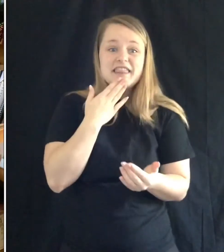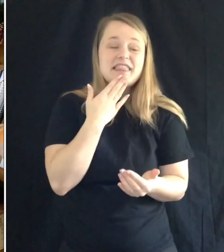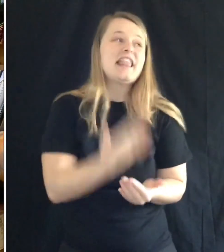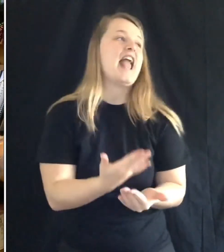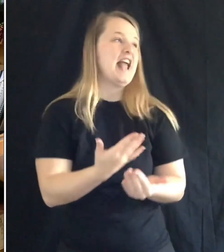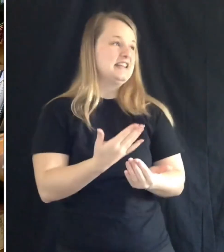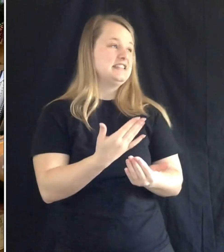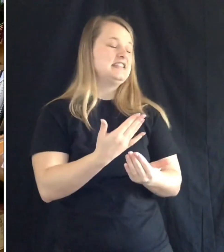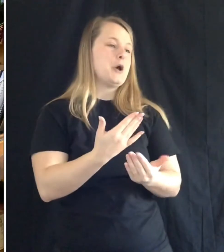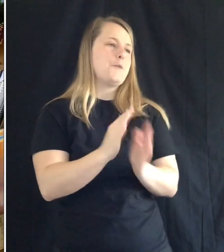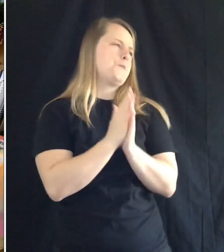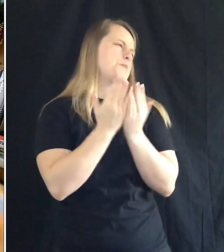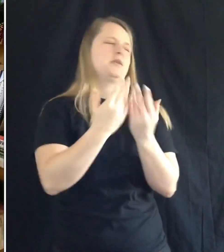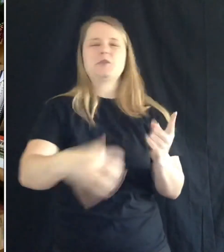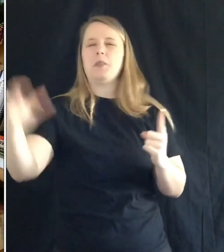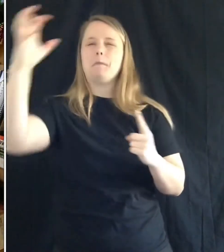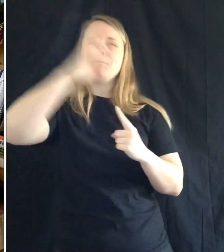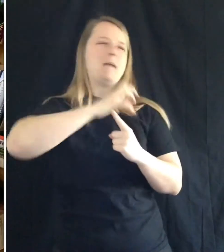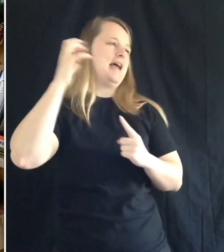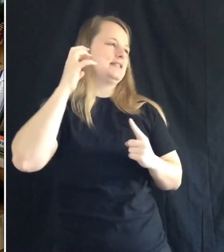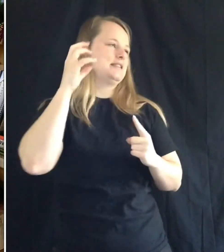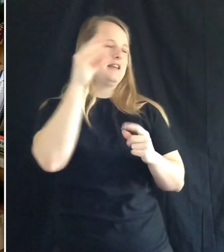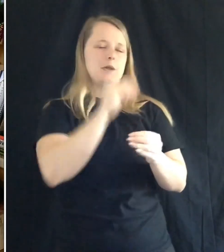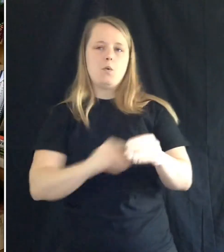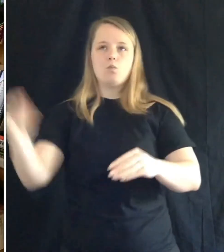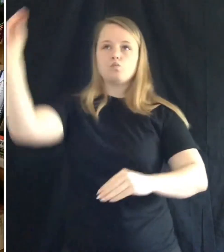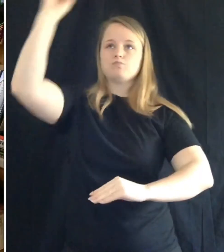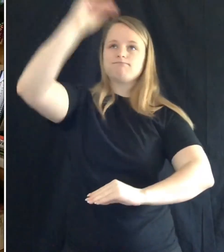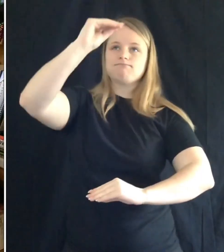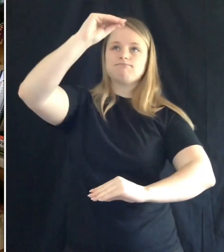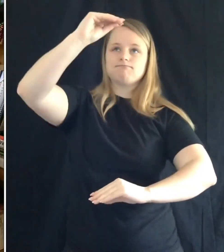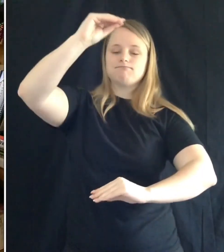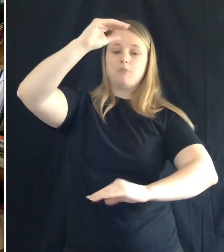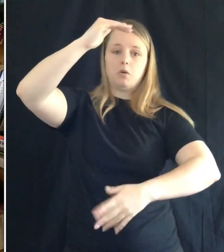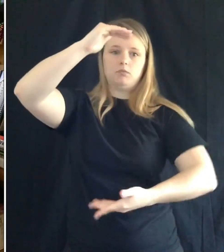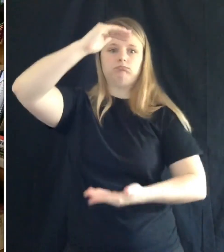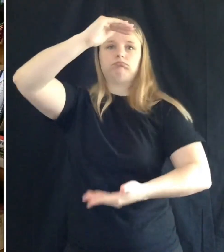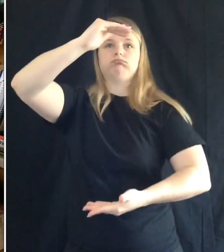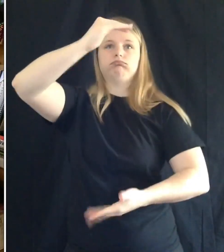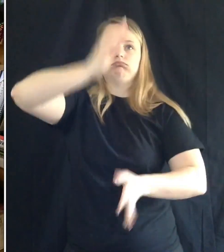best. And he put it on top of his pile to check out.